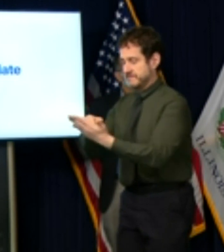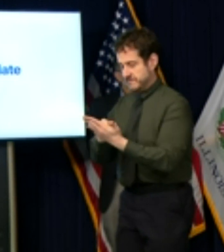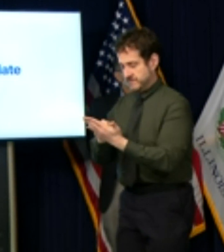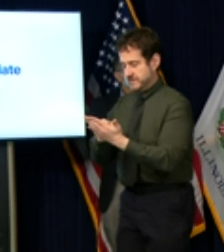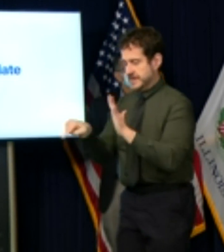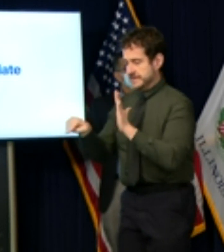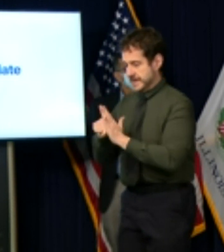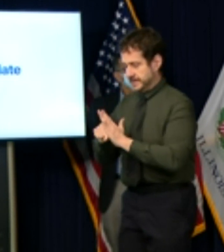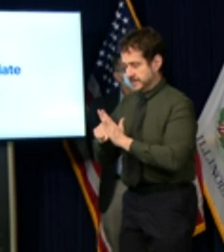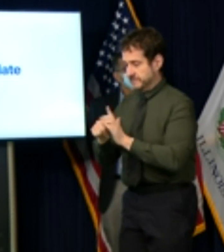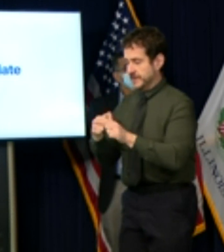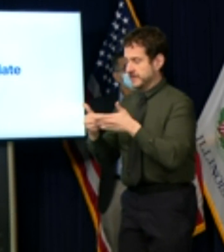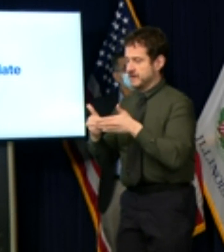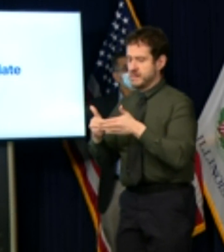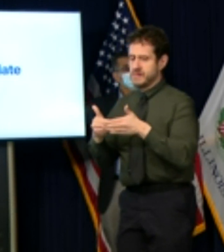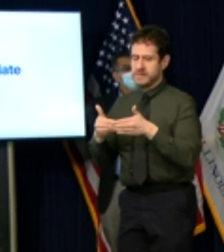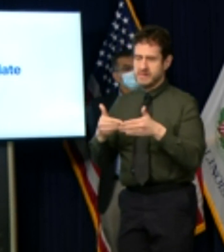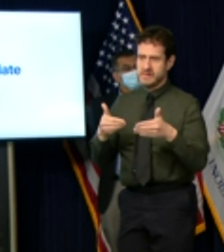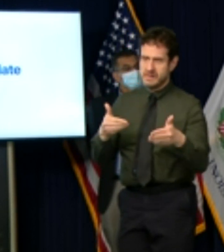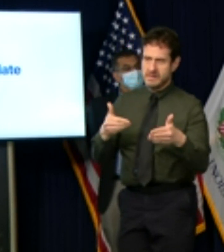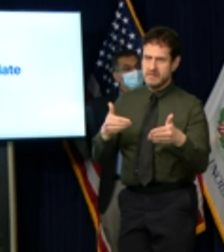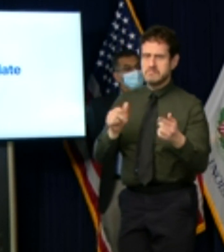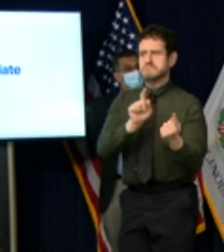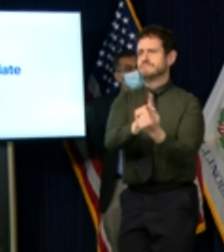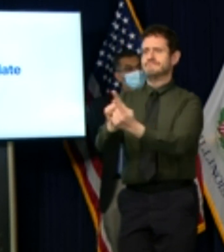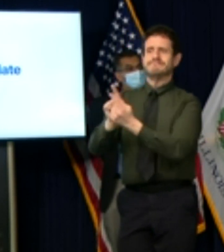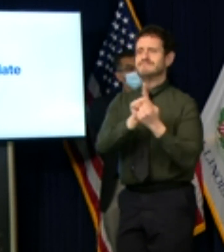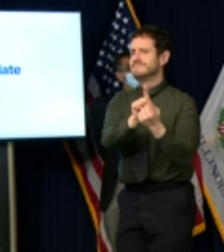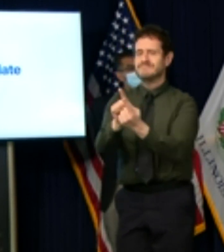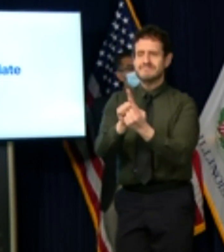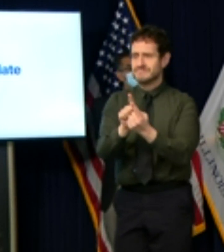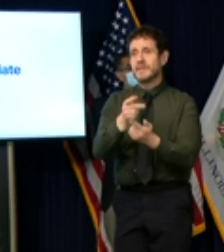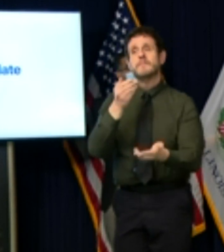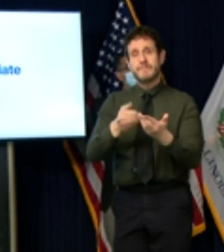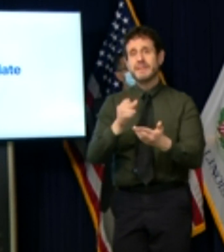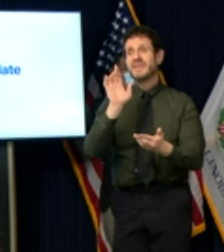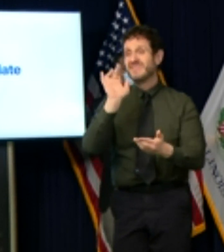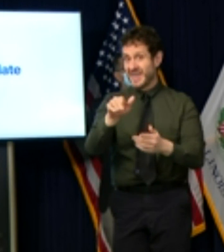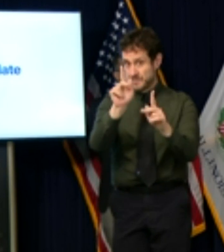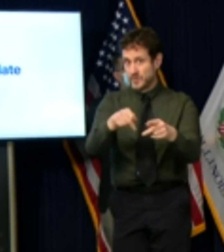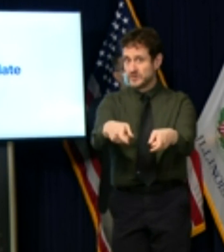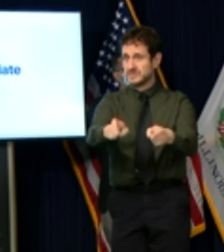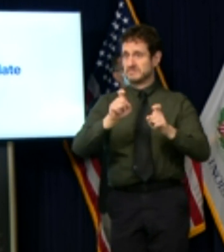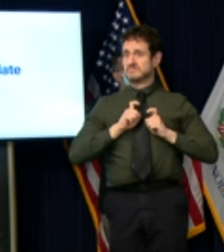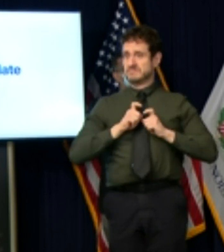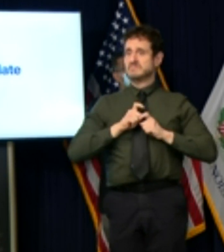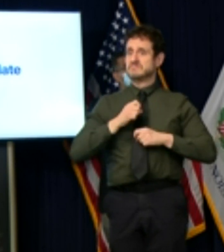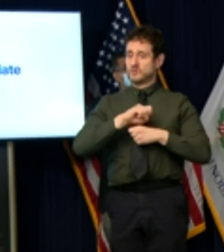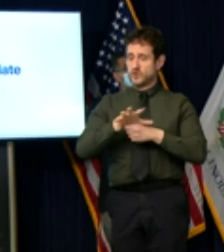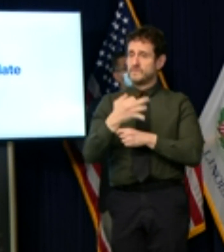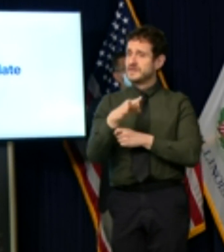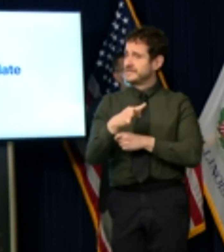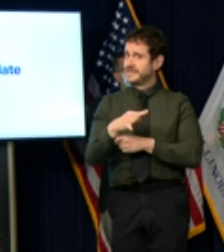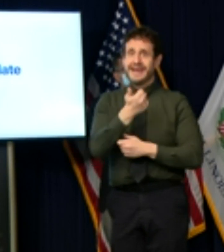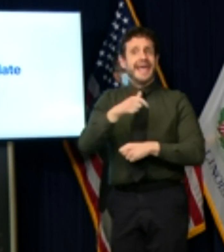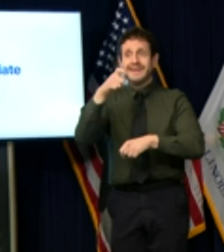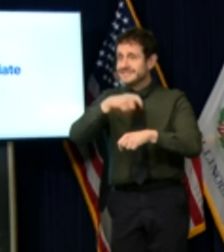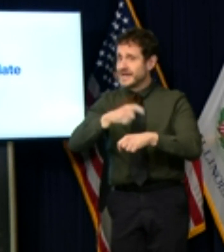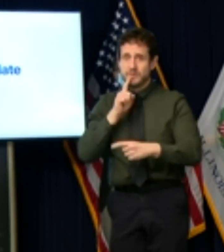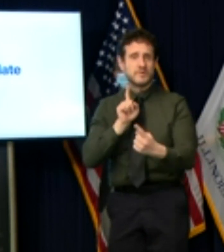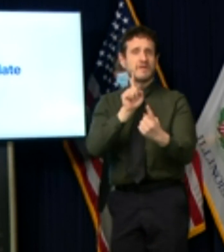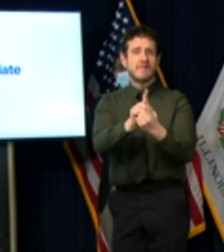when you meet up with your friends and family so when you are around other people you you can be exposed to the virus at any time